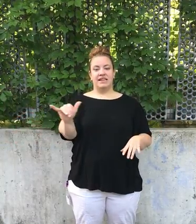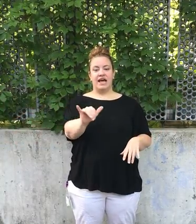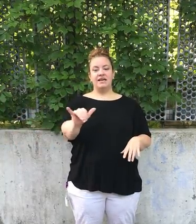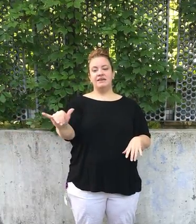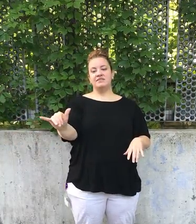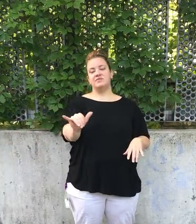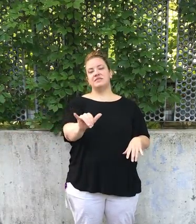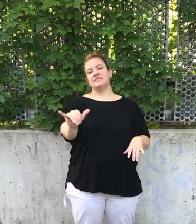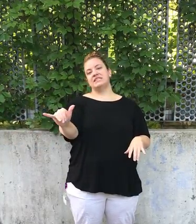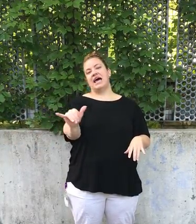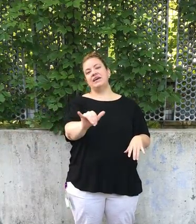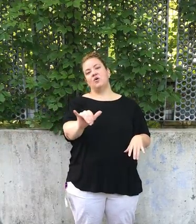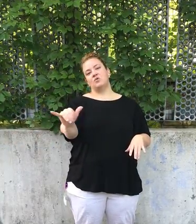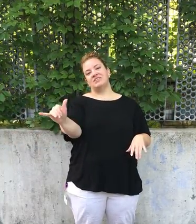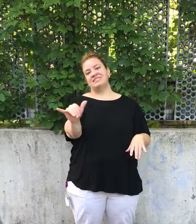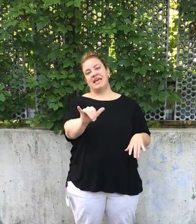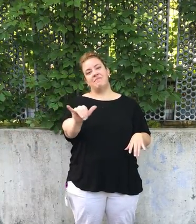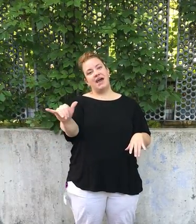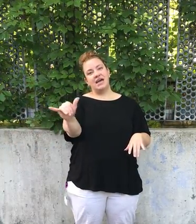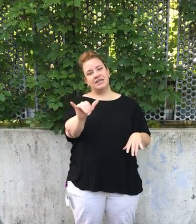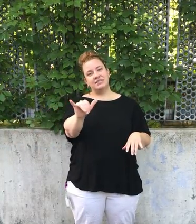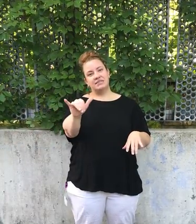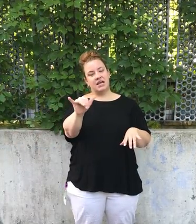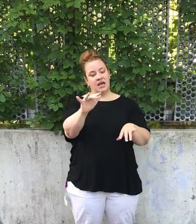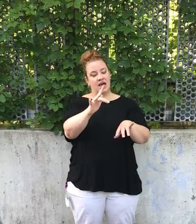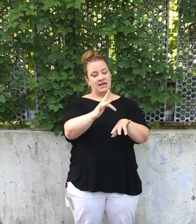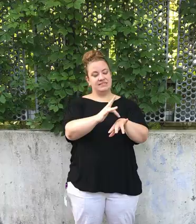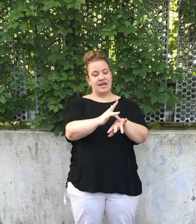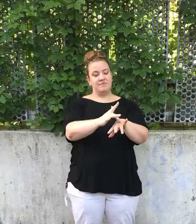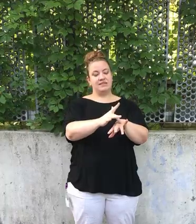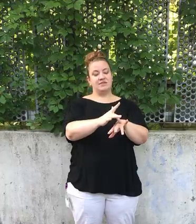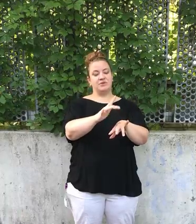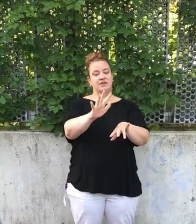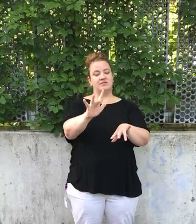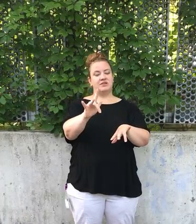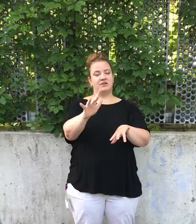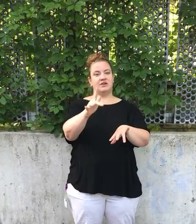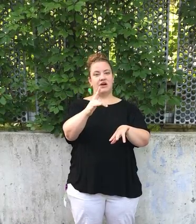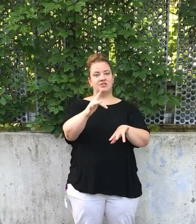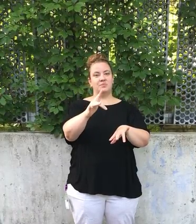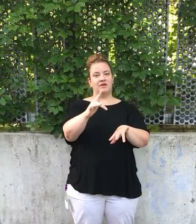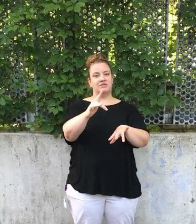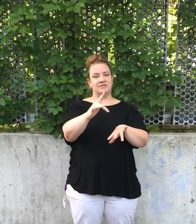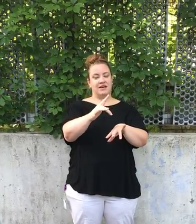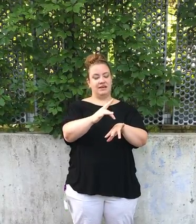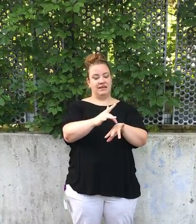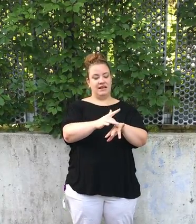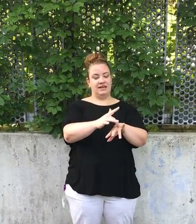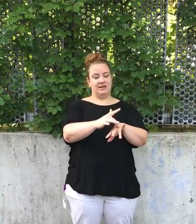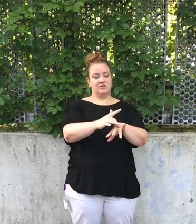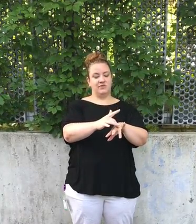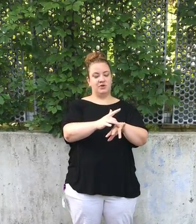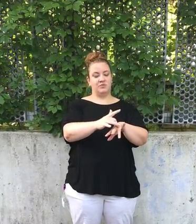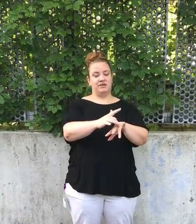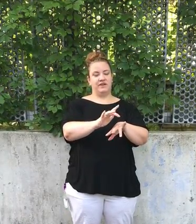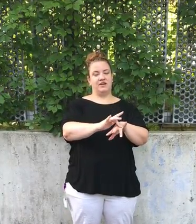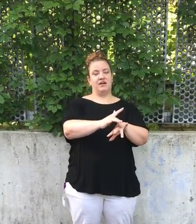like, so this is like or same as, a diamond and we're gonna use our sparkle sign again and it goes from your ring finger